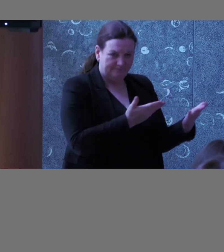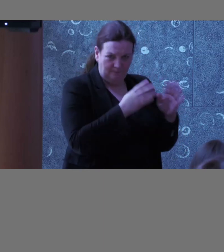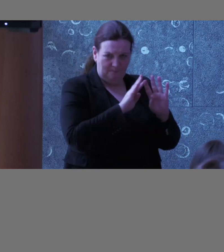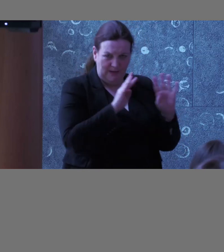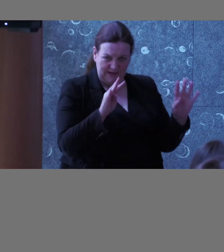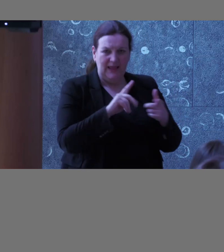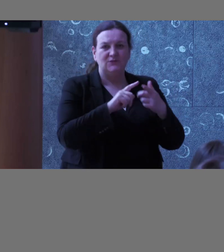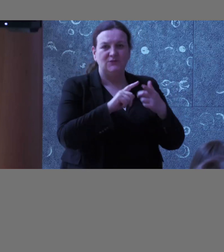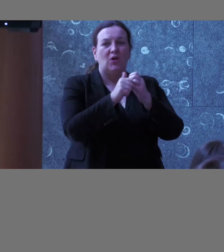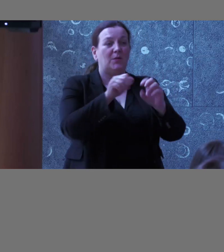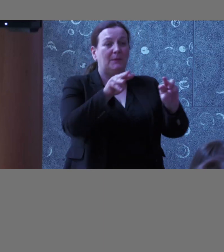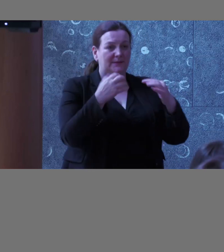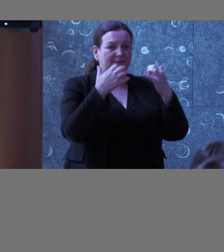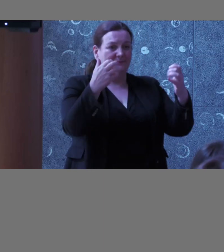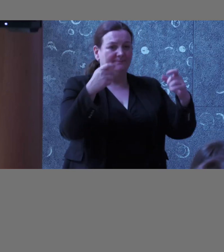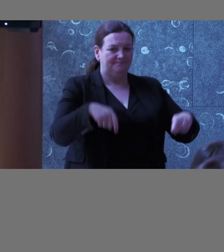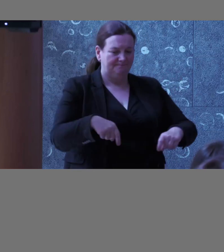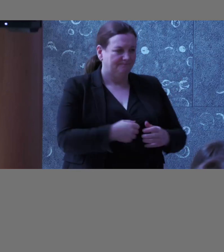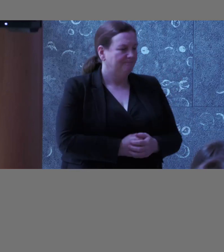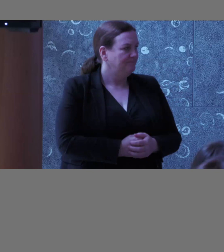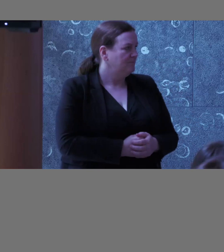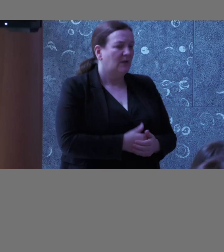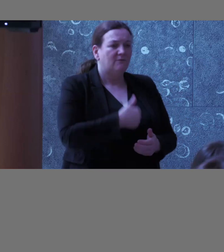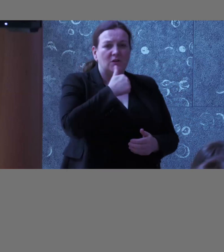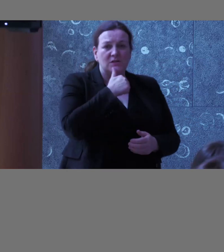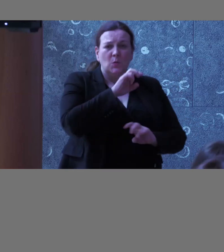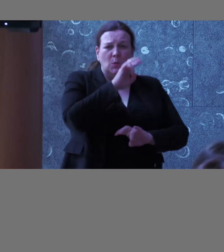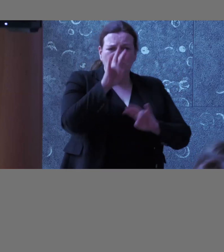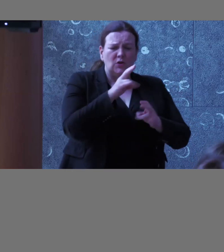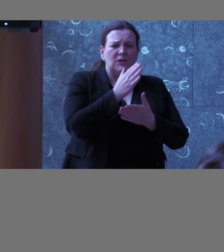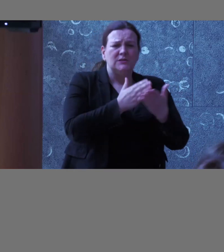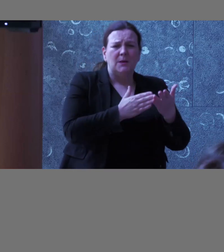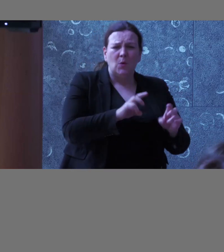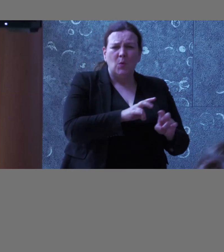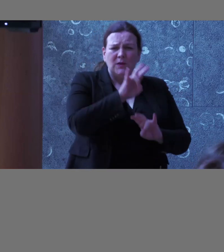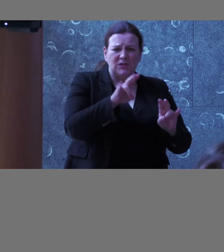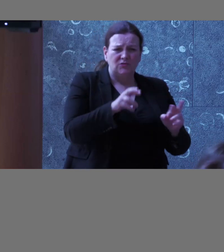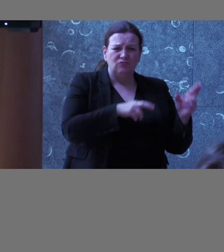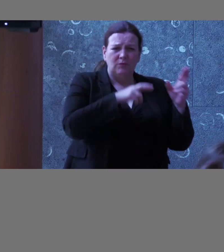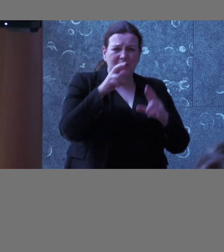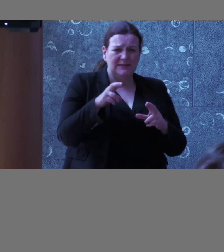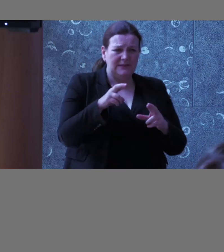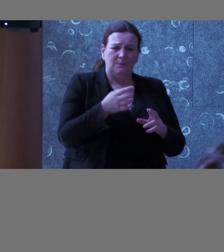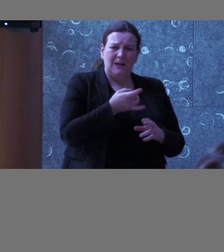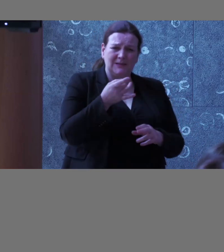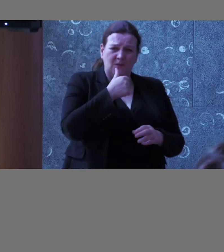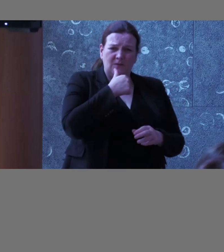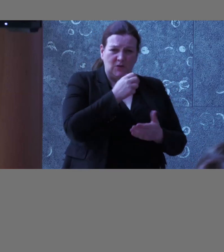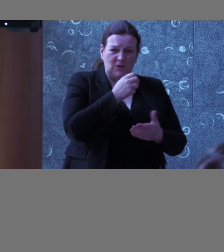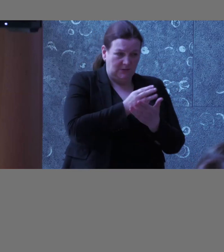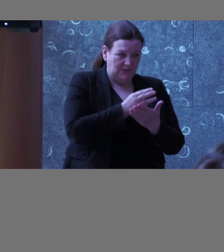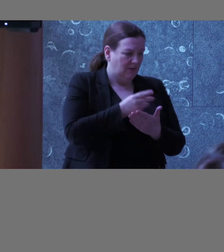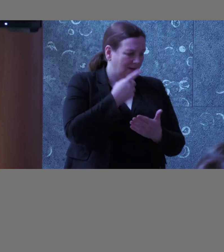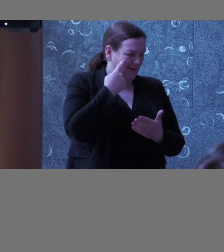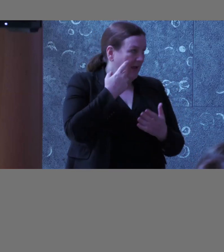Before I get on to the questions, and I must warn you, some of the questions would be repetitive to what you asked for the first panel, but I've got my